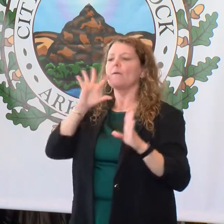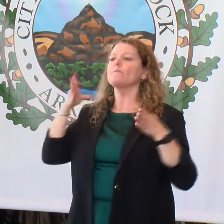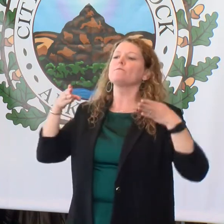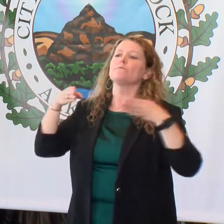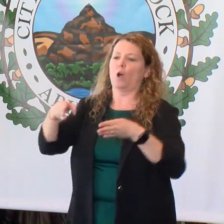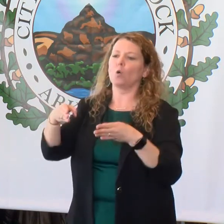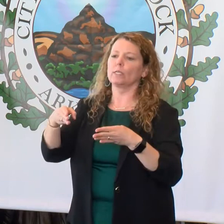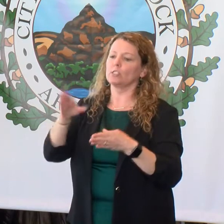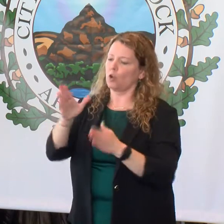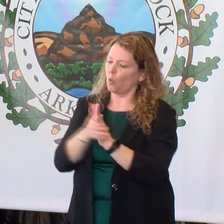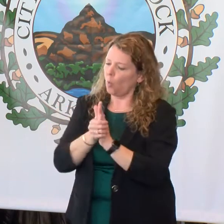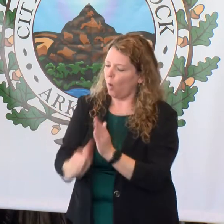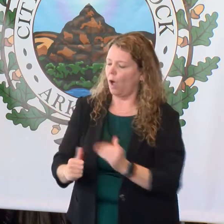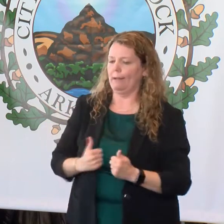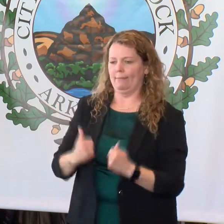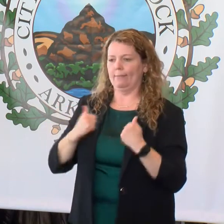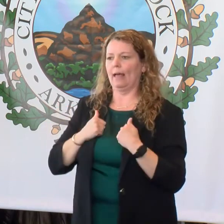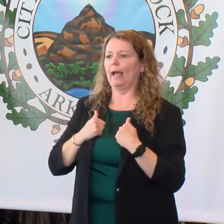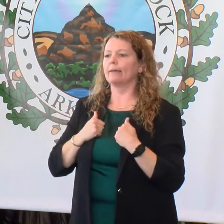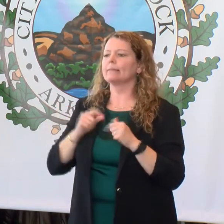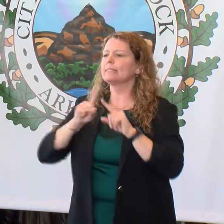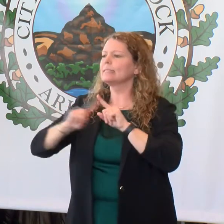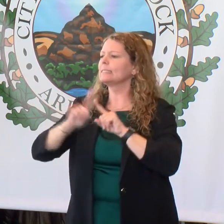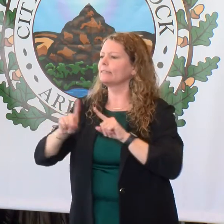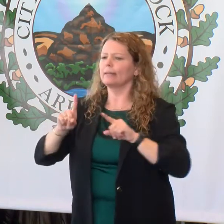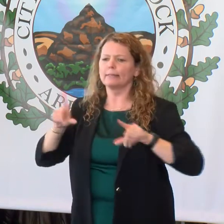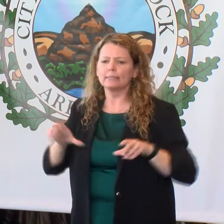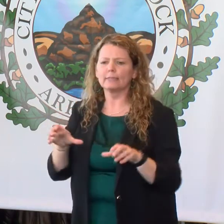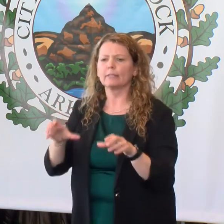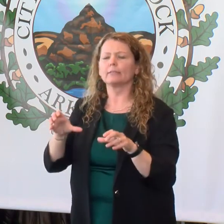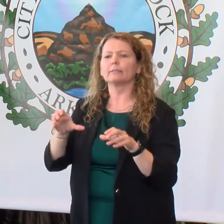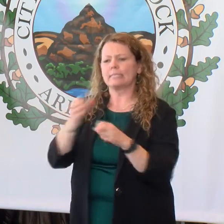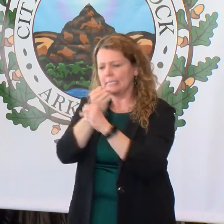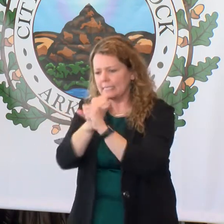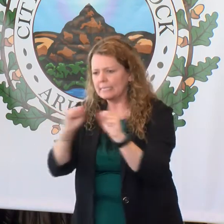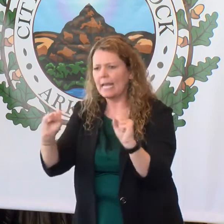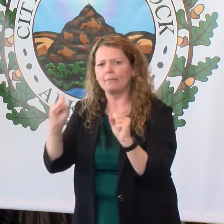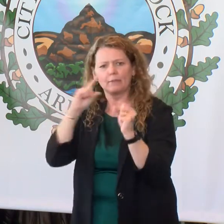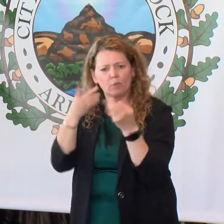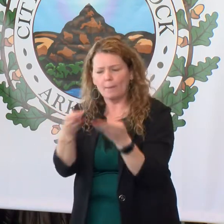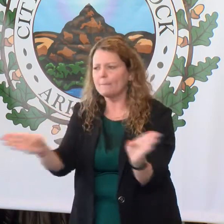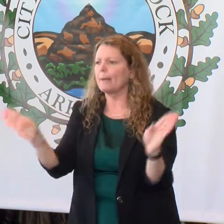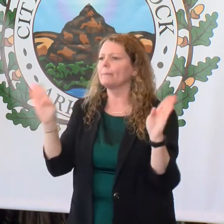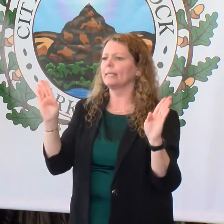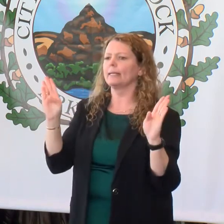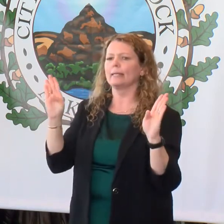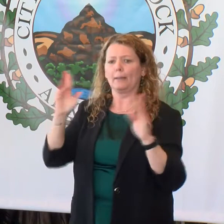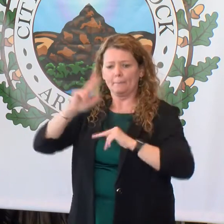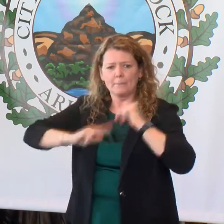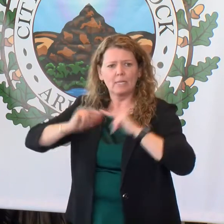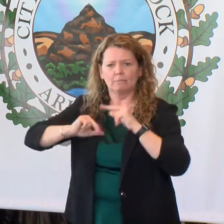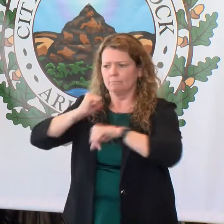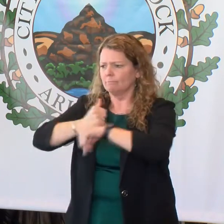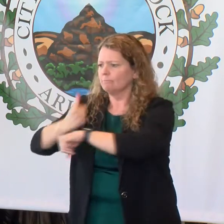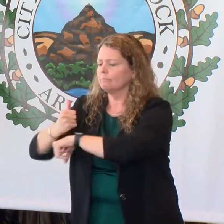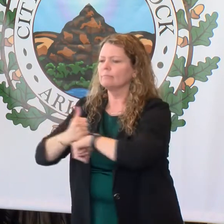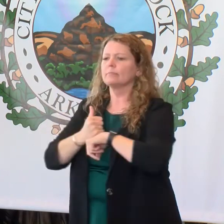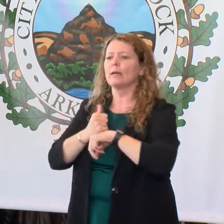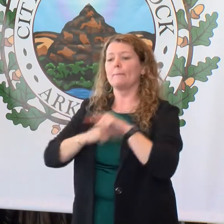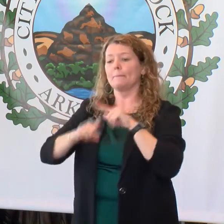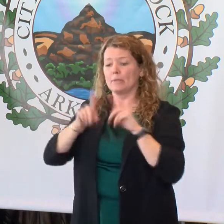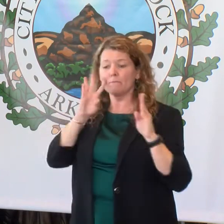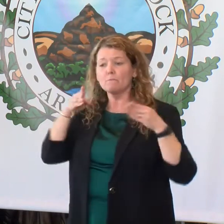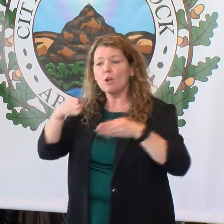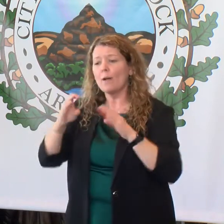on quality of life and place, amenities, focusing on public safety, infrastructure, early childhood education,